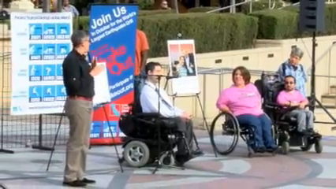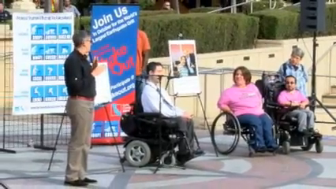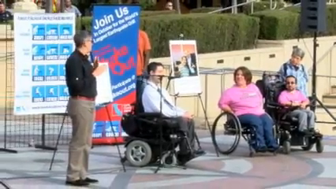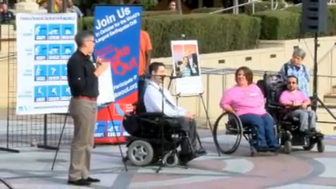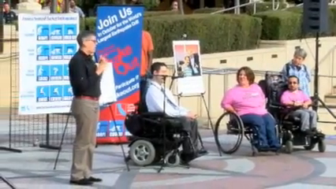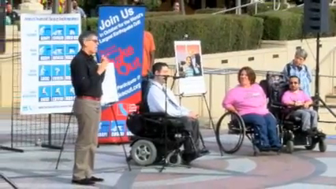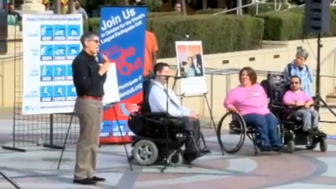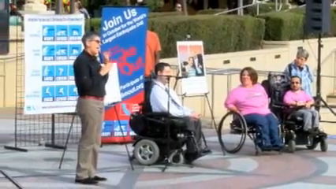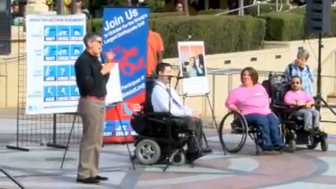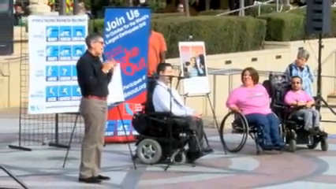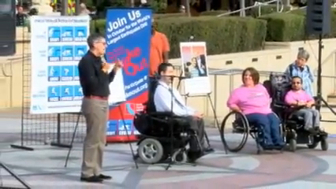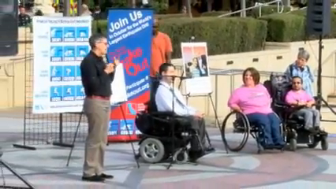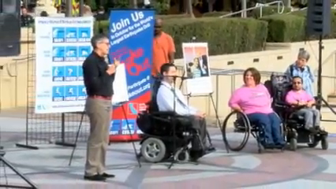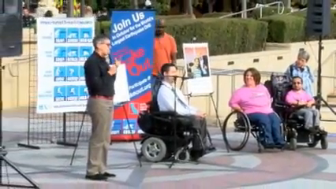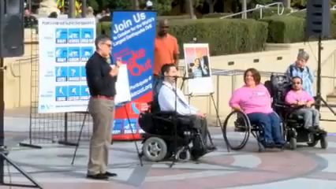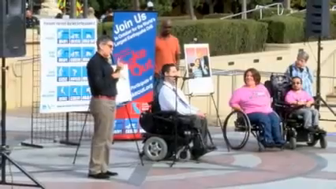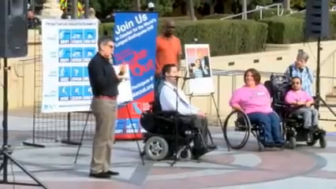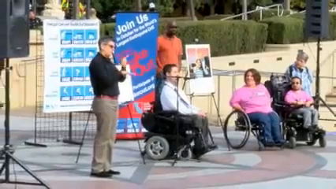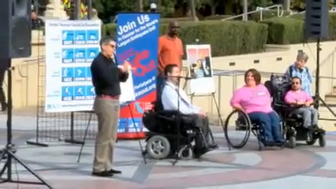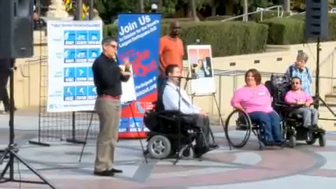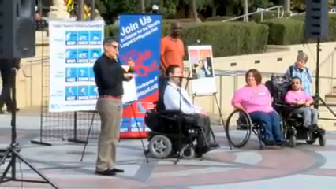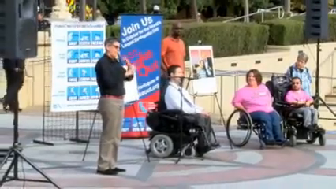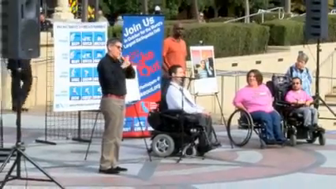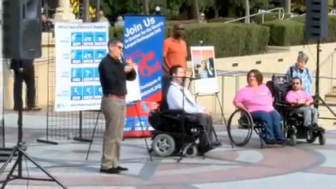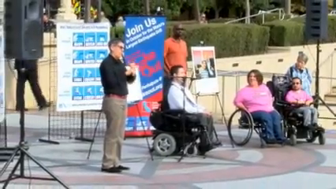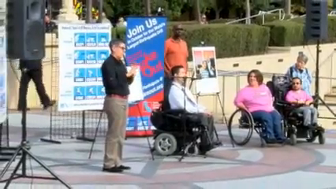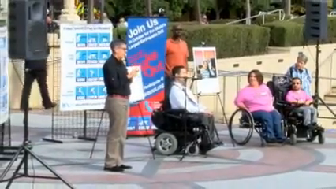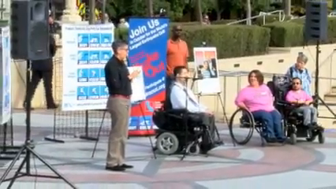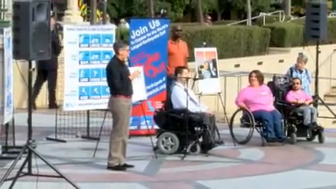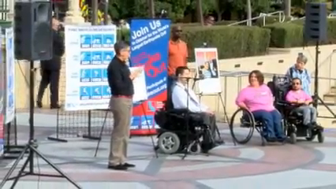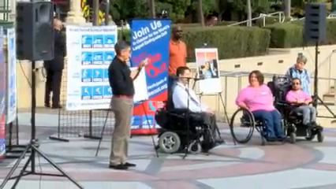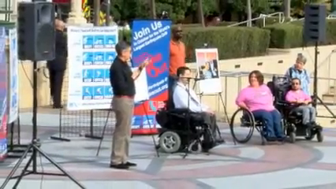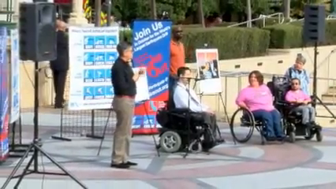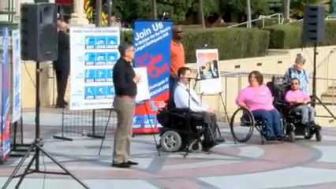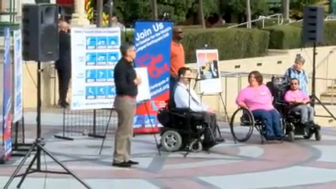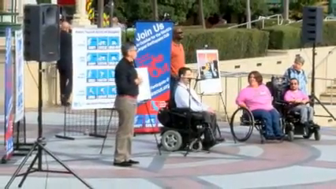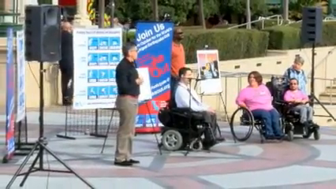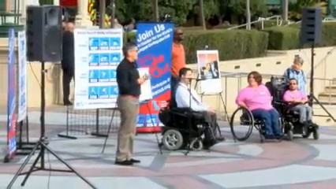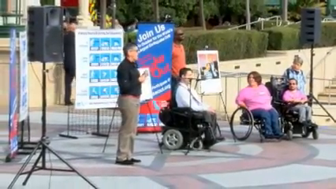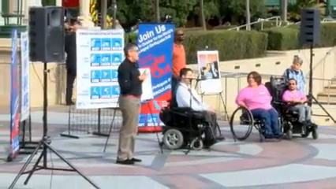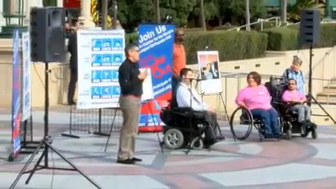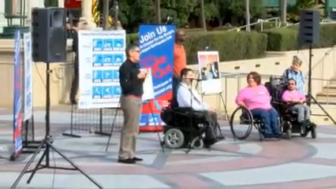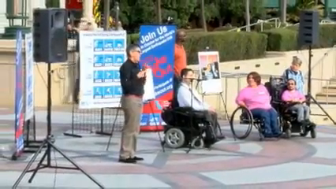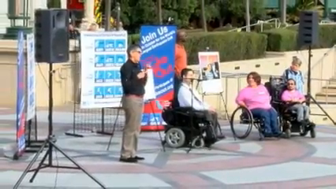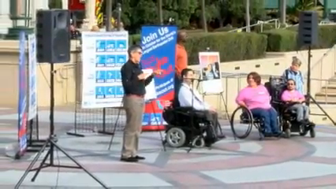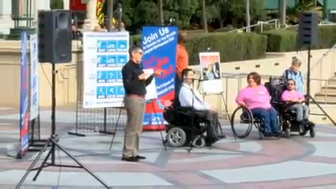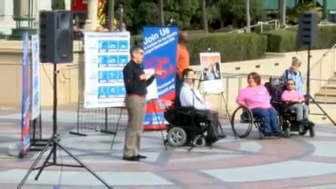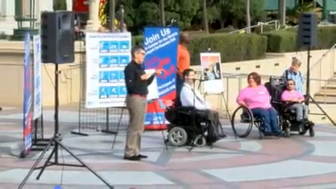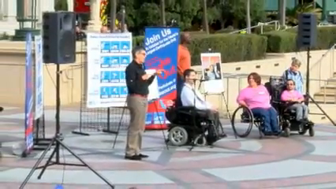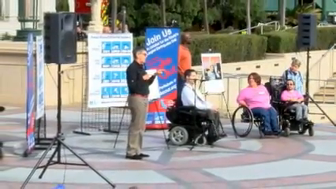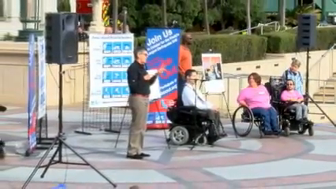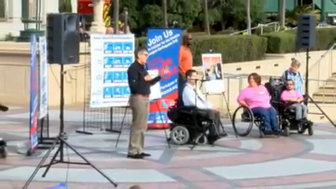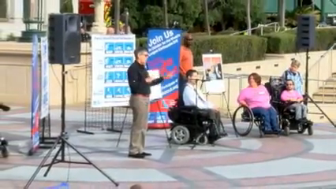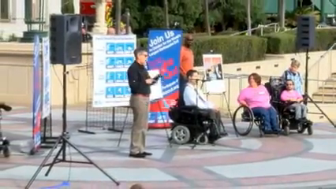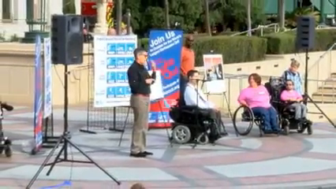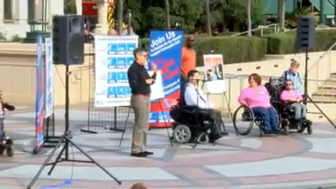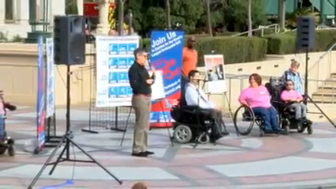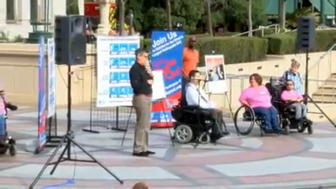placed before him. And then he turned back, looked at me,